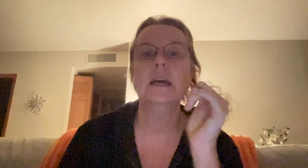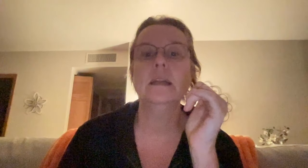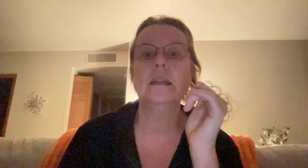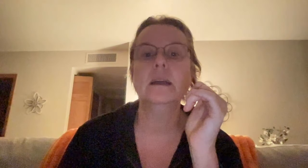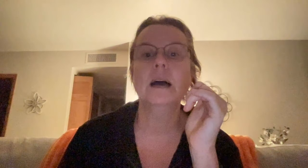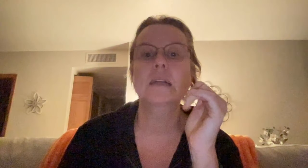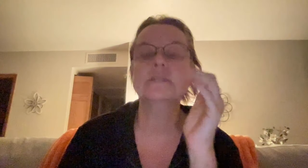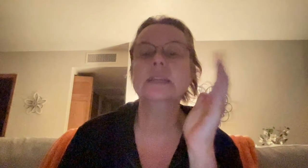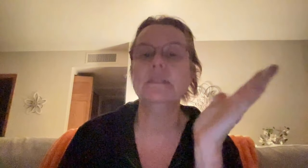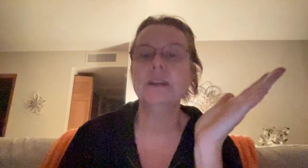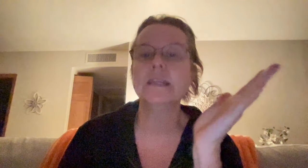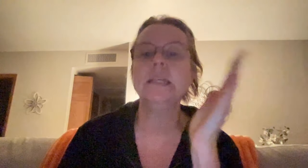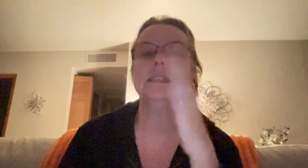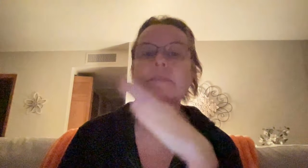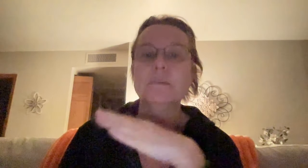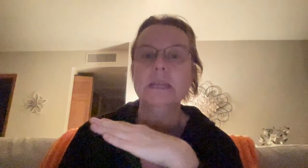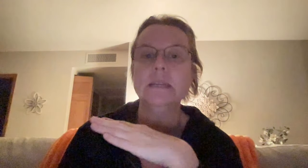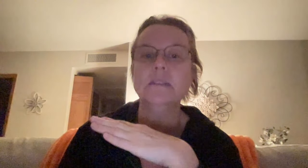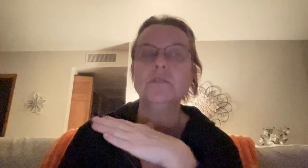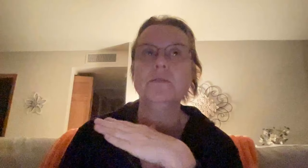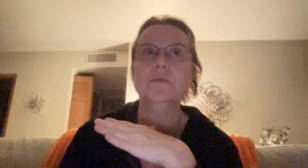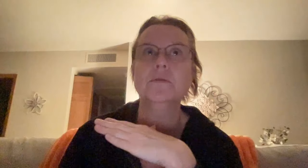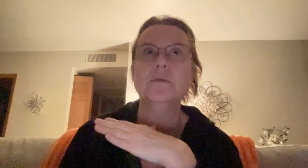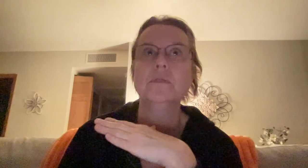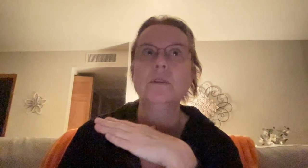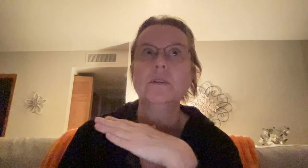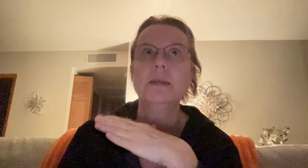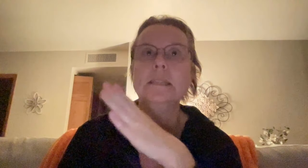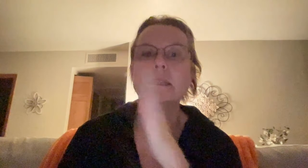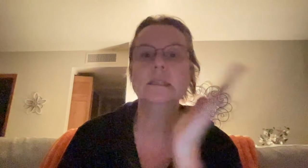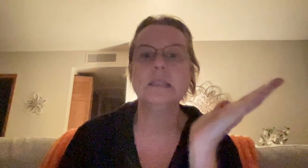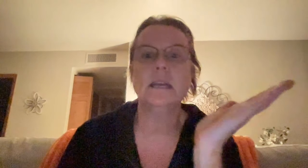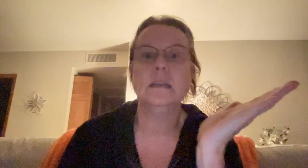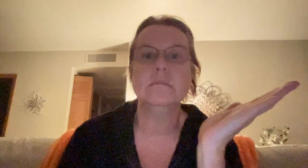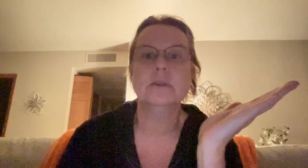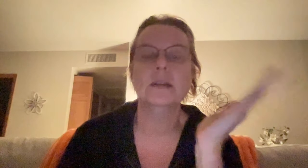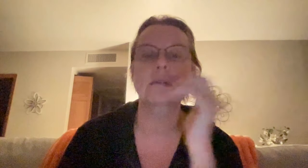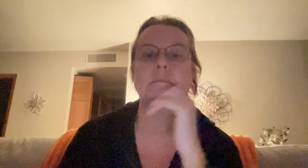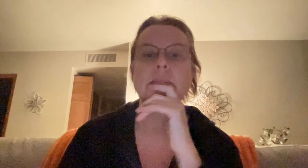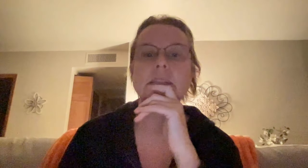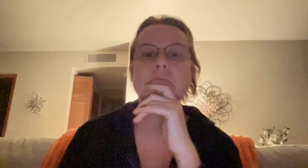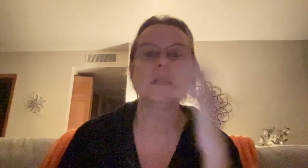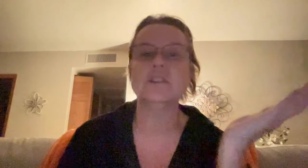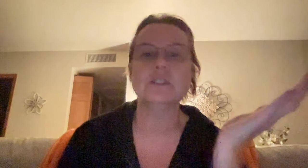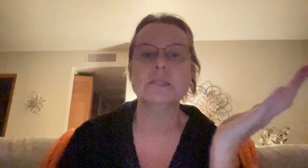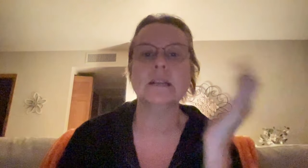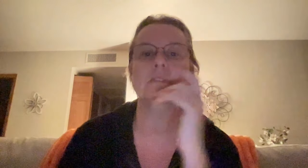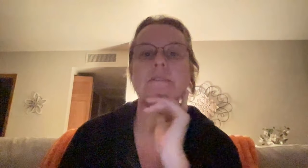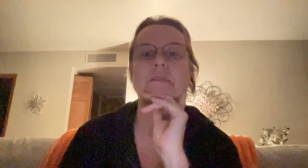then it's getting very easy for me to basically say, okay, I'm just, relationship's not healthy for